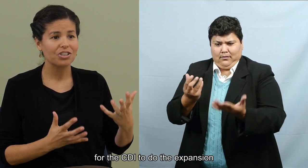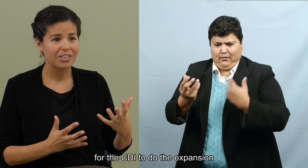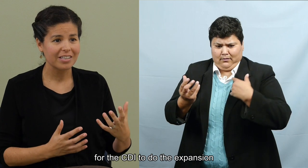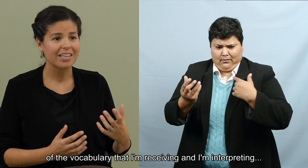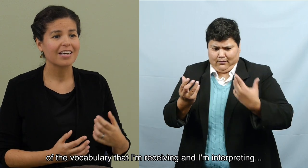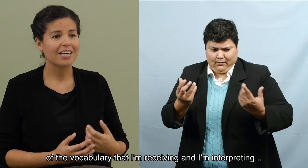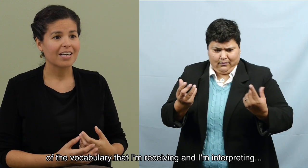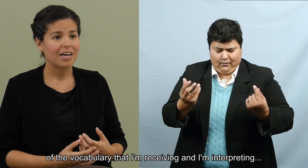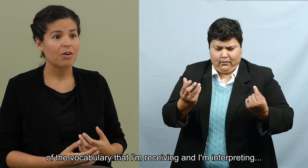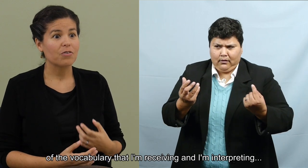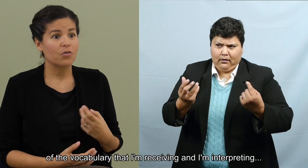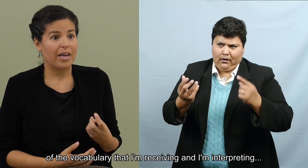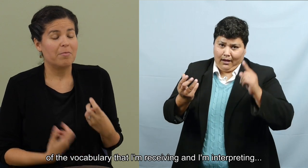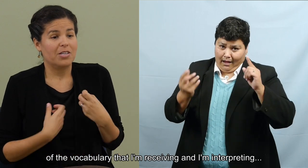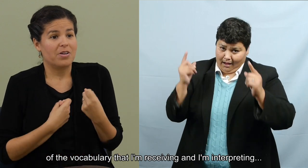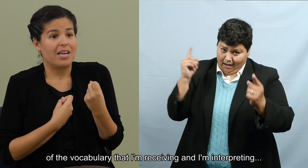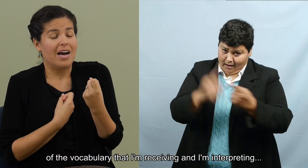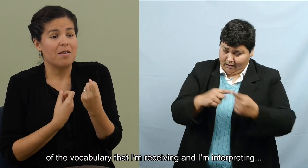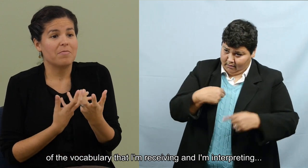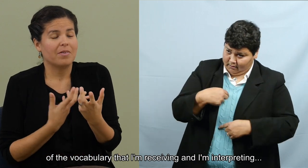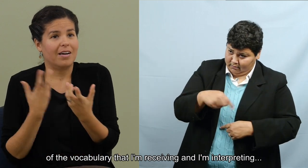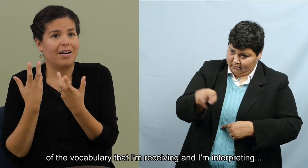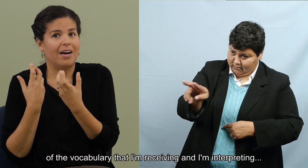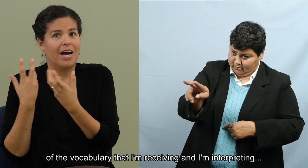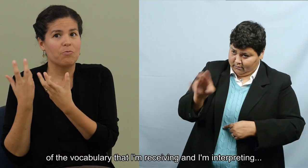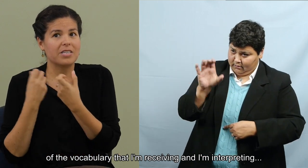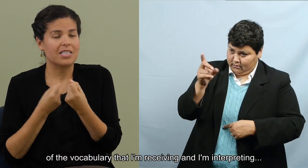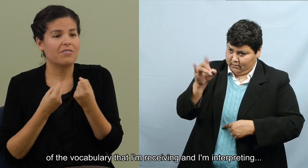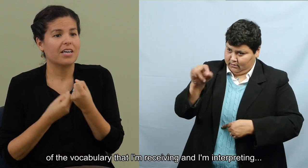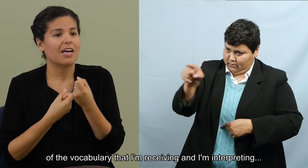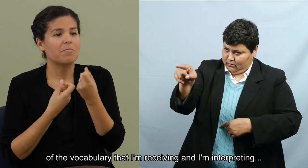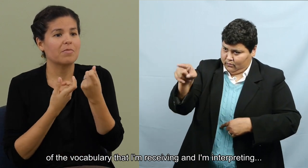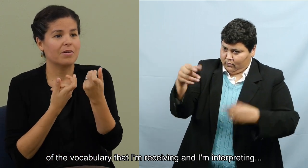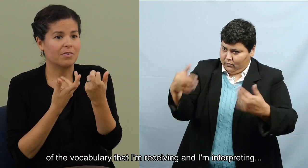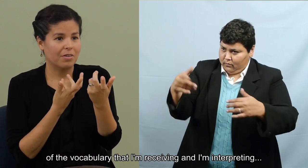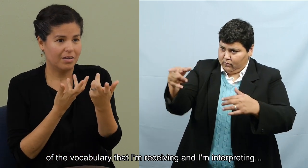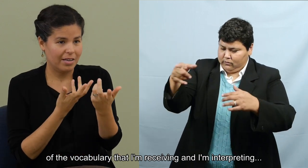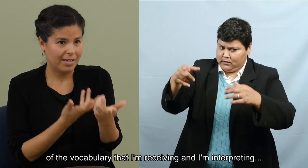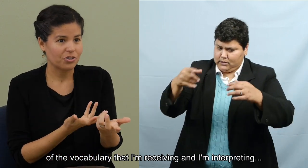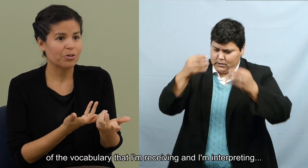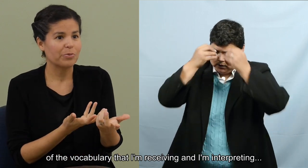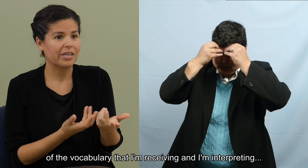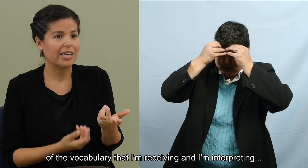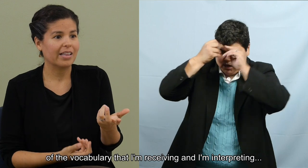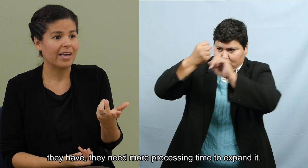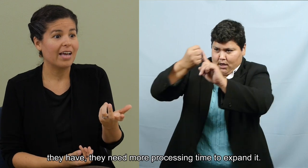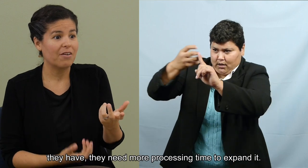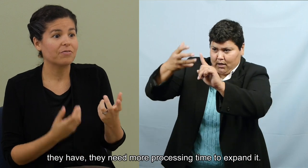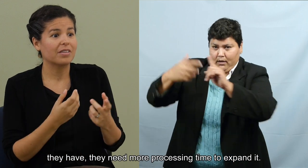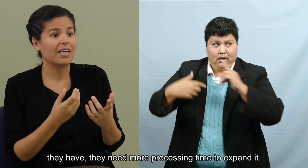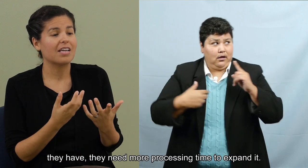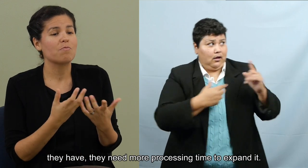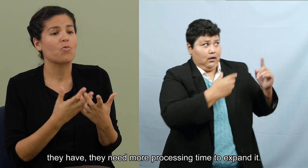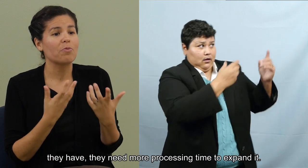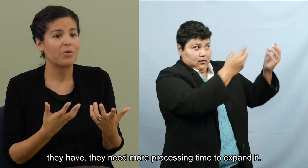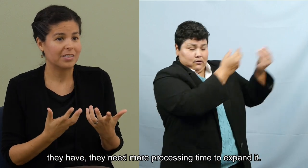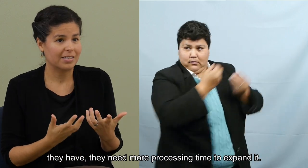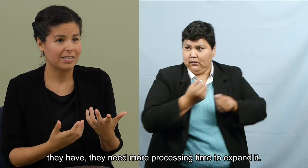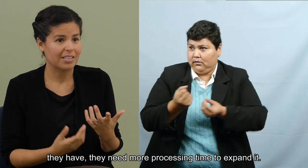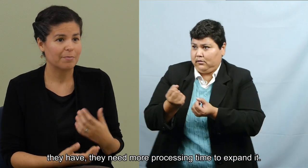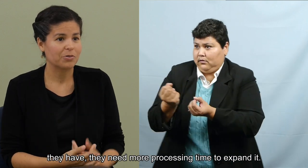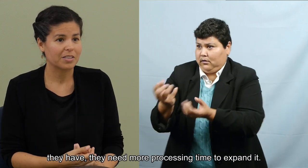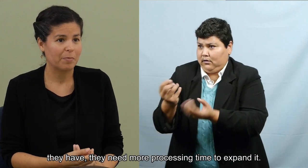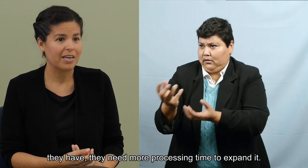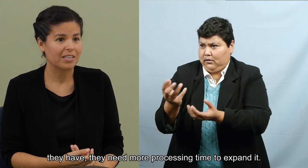expansion of the vocabulary that I'm receiving and I'm interpreting, they need more